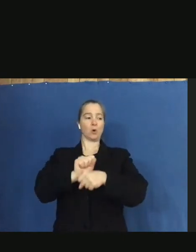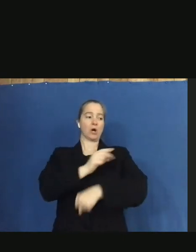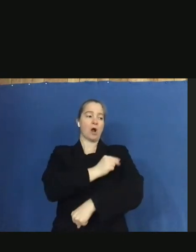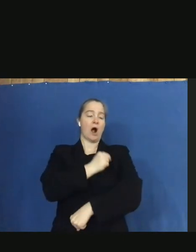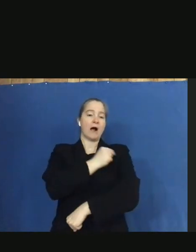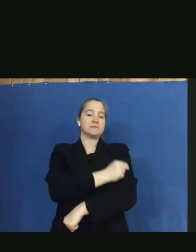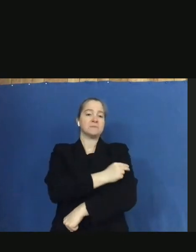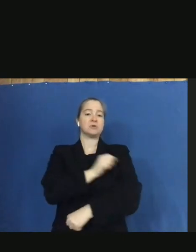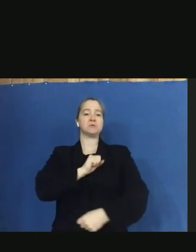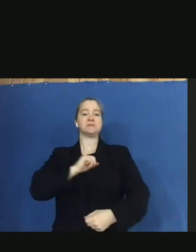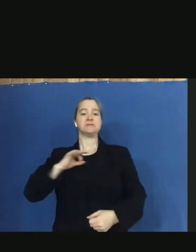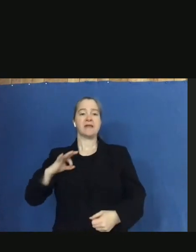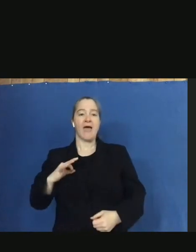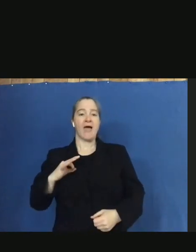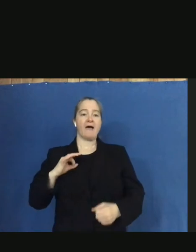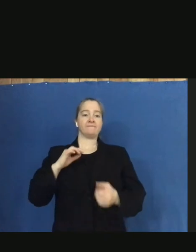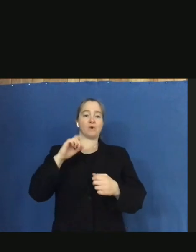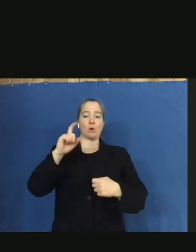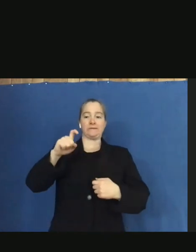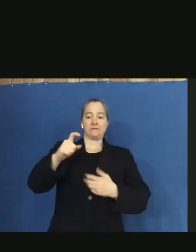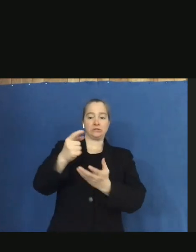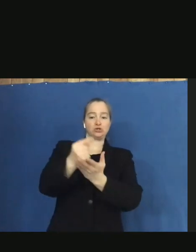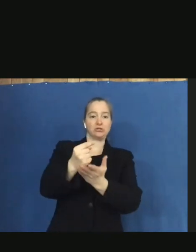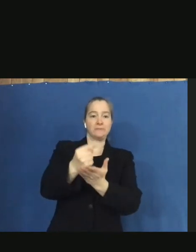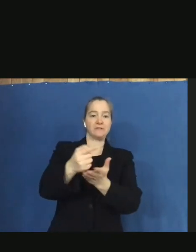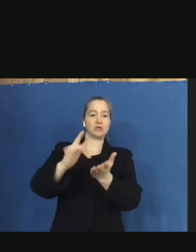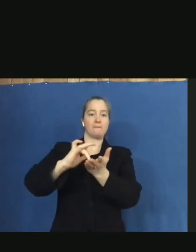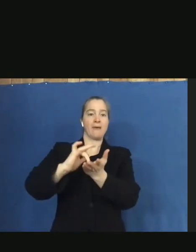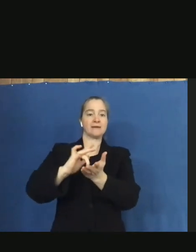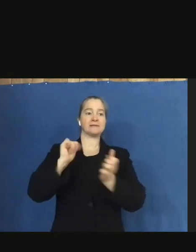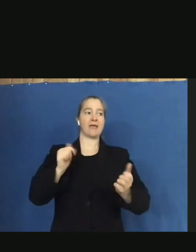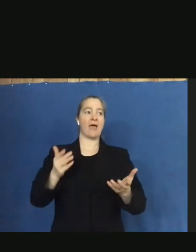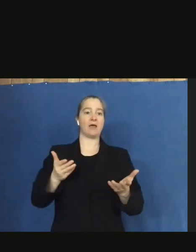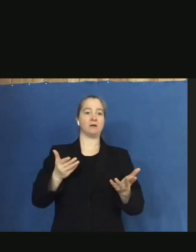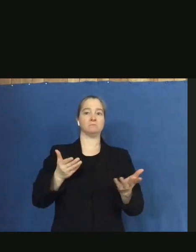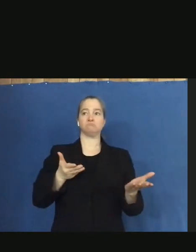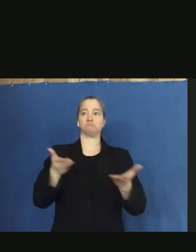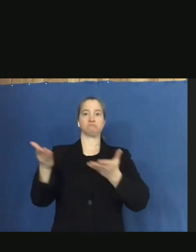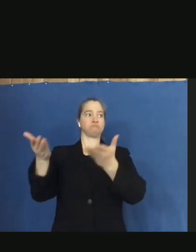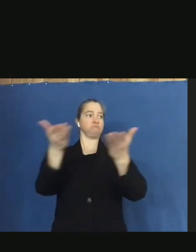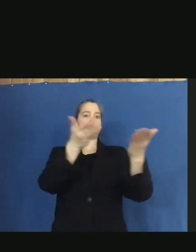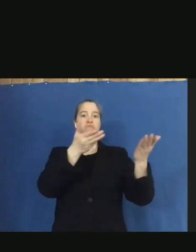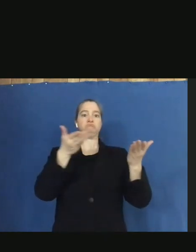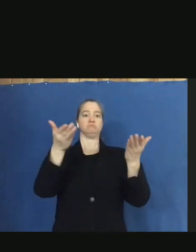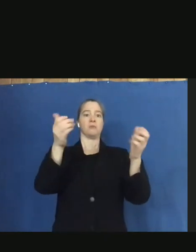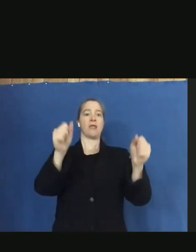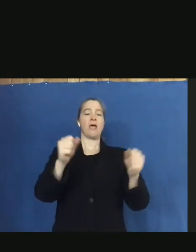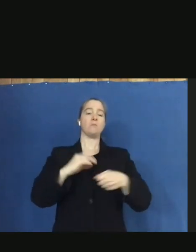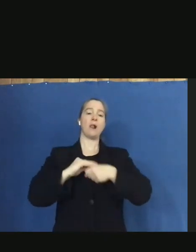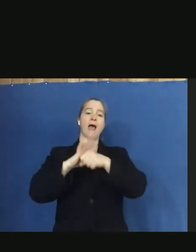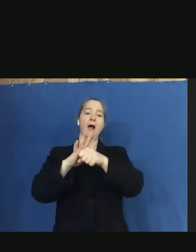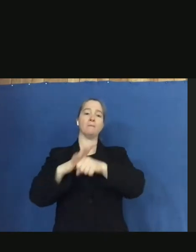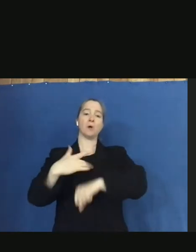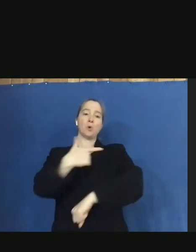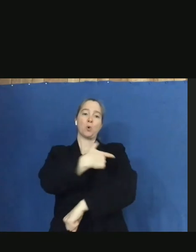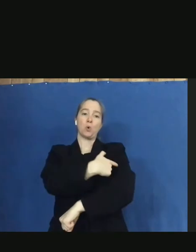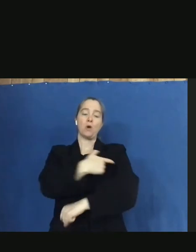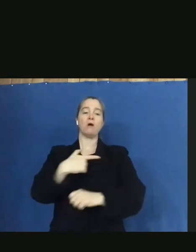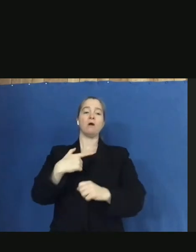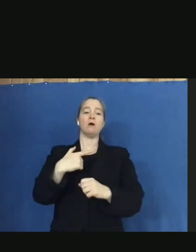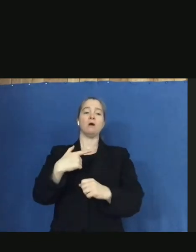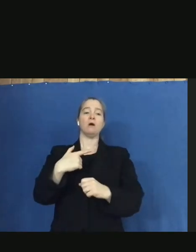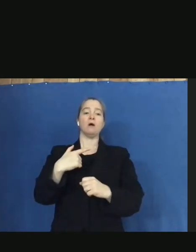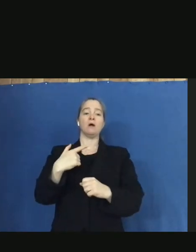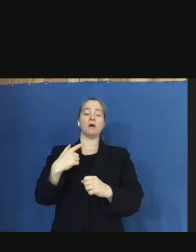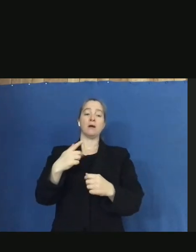then any essential treatments or drugs can get to where they need to go to not only help COVID-19 patients, but also Pennsylvanians